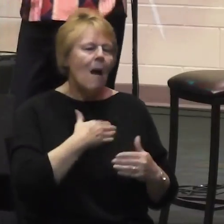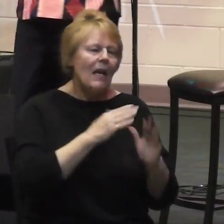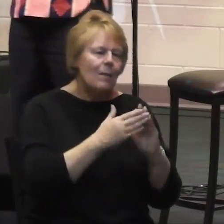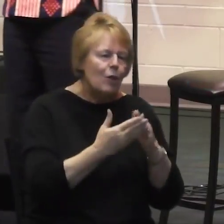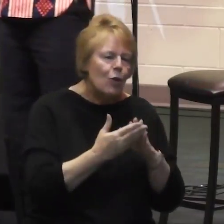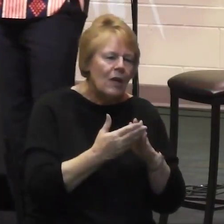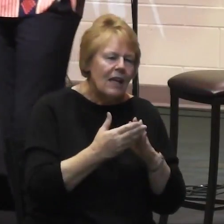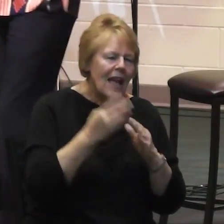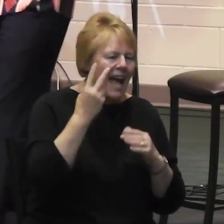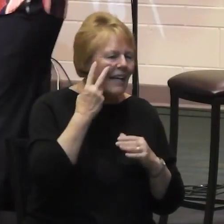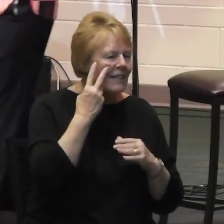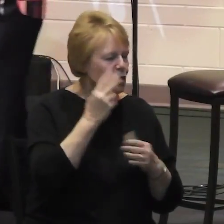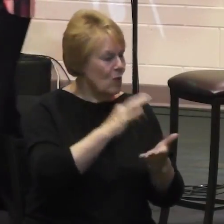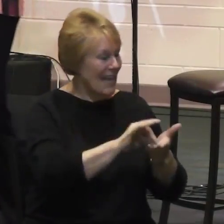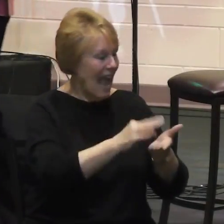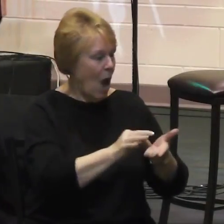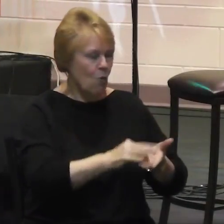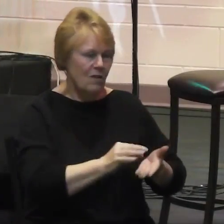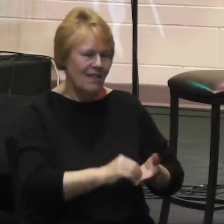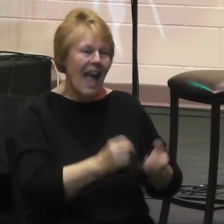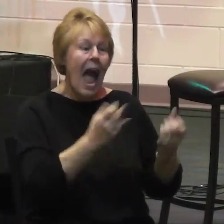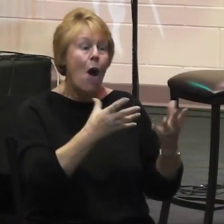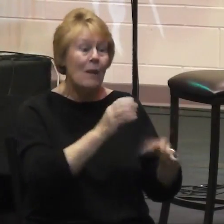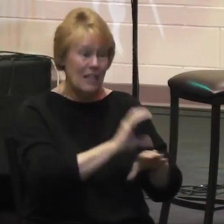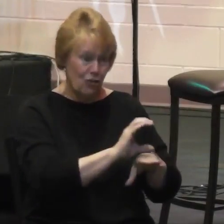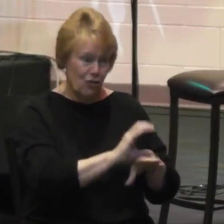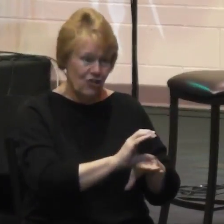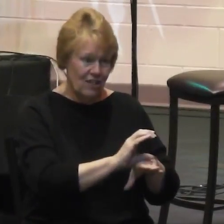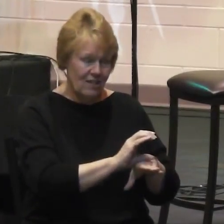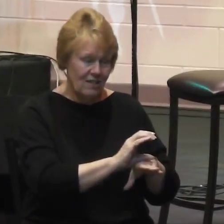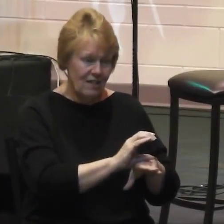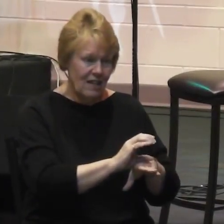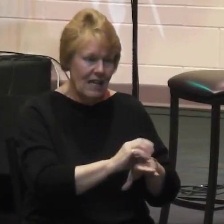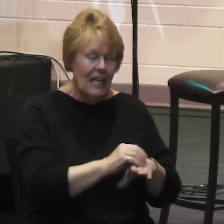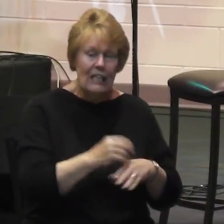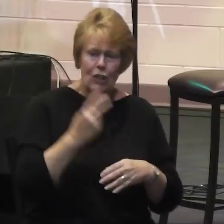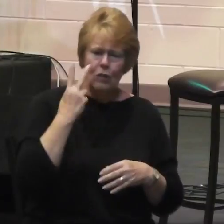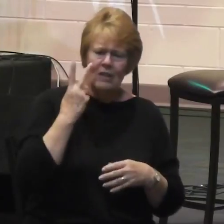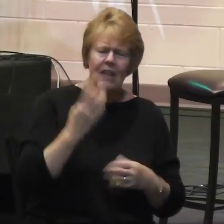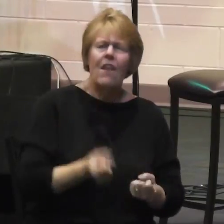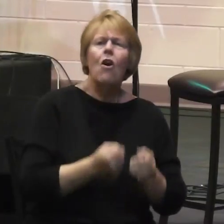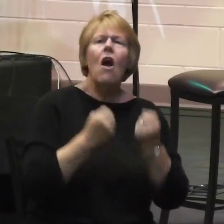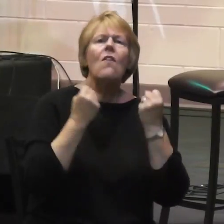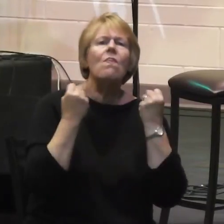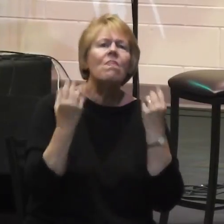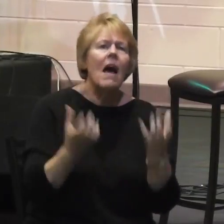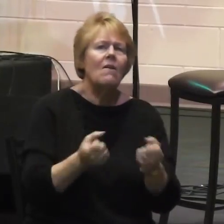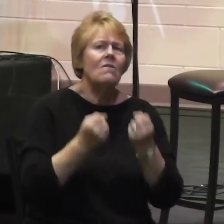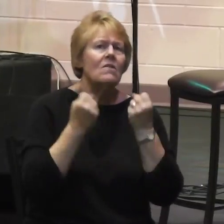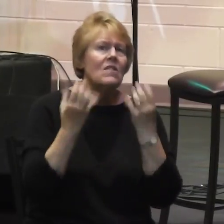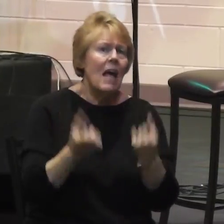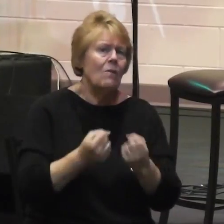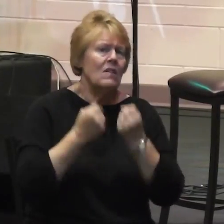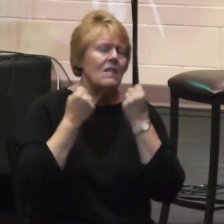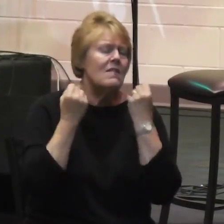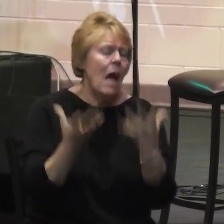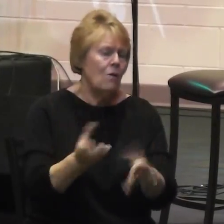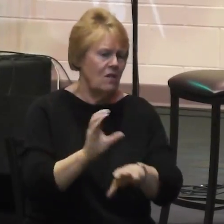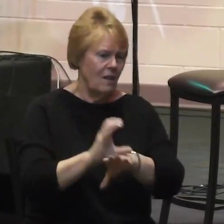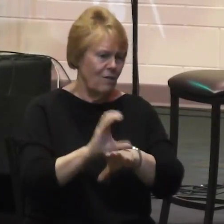It's very easy to look at the world and say, you know, there are thousands of churches in this world. But you know what, brothers and sisters?